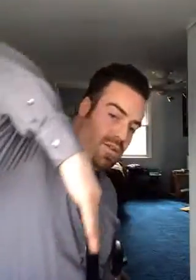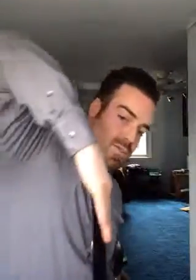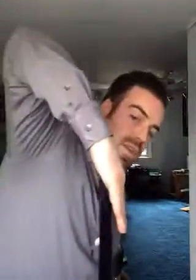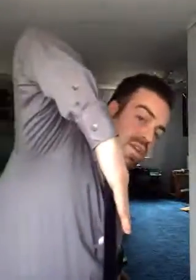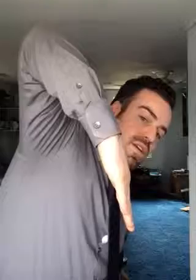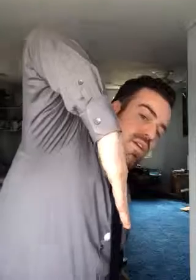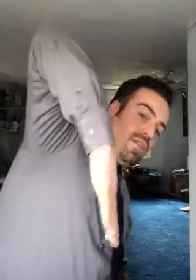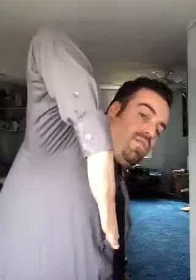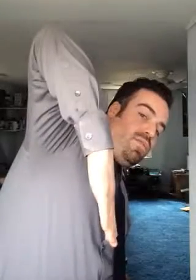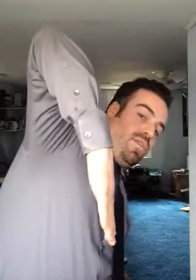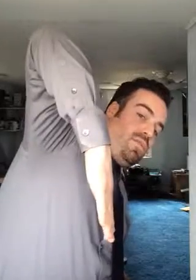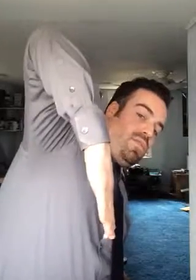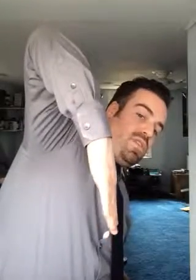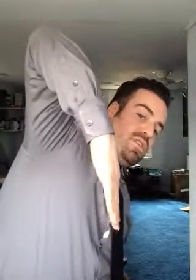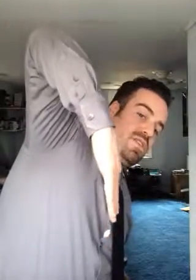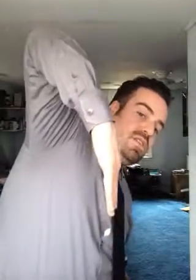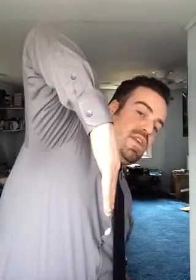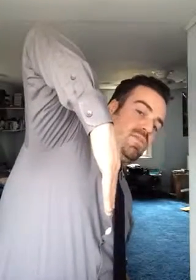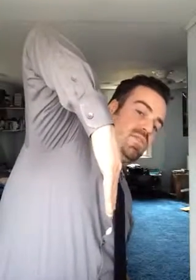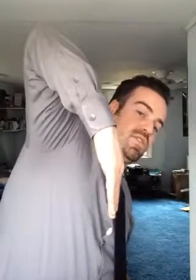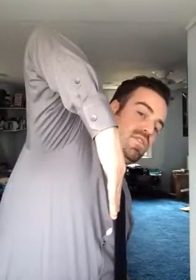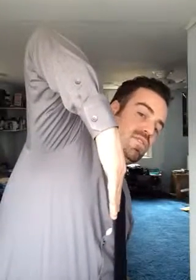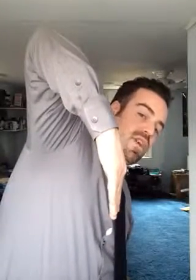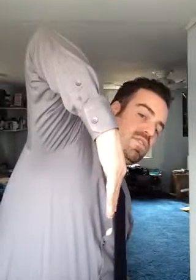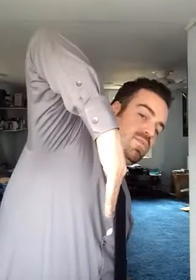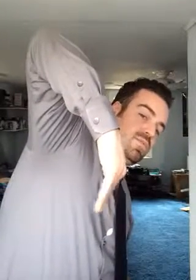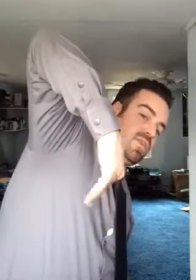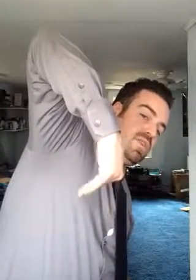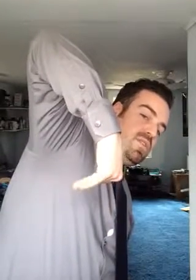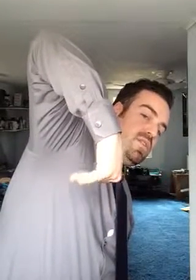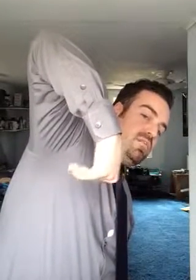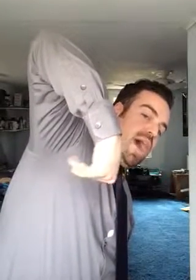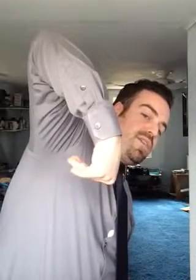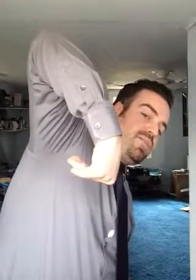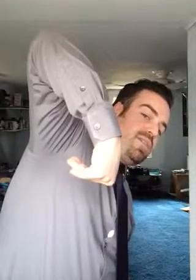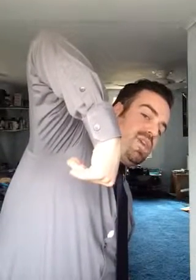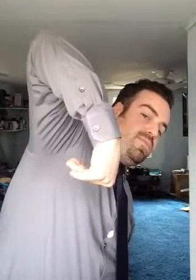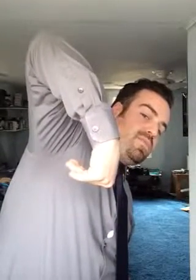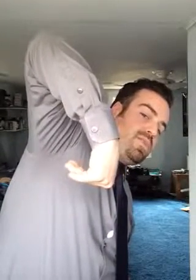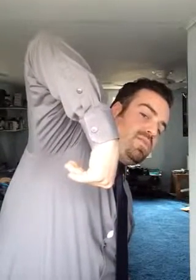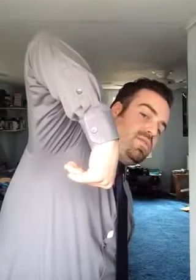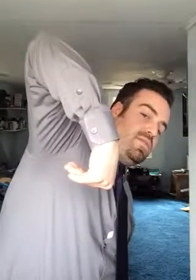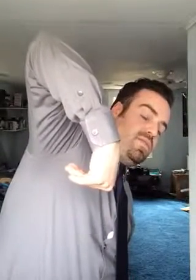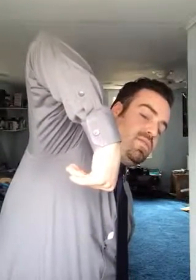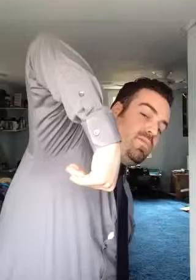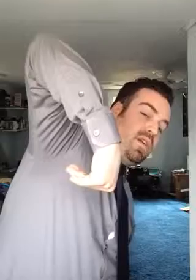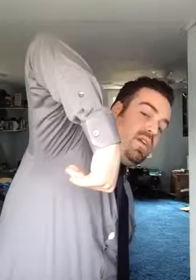So that would be from your stationary standing position. Flexion would bring your knees back towards your hamstring muscles, towards your butt.